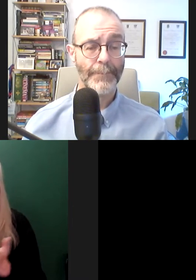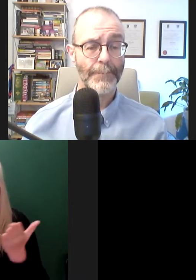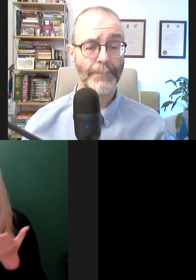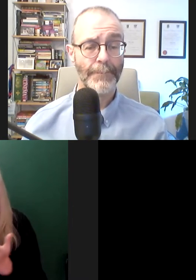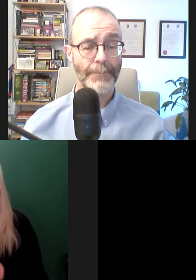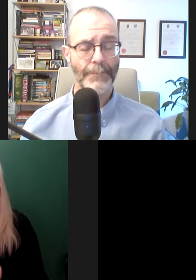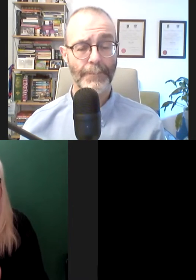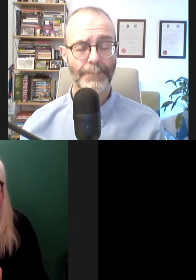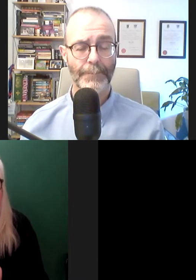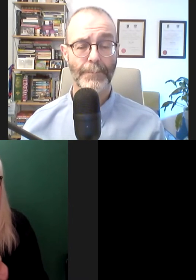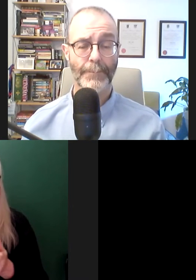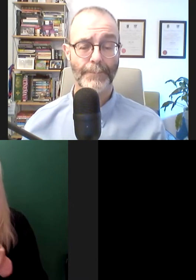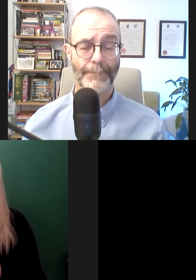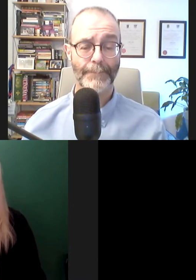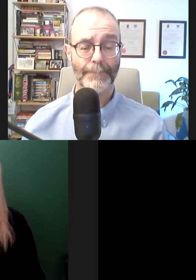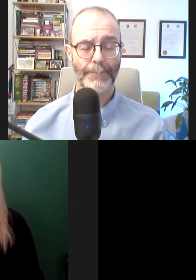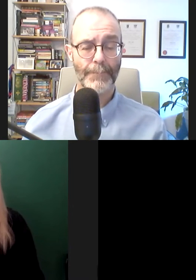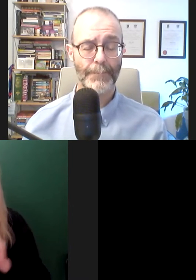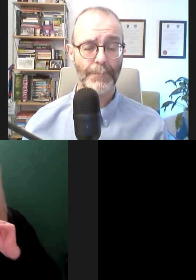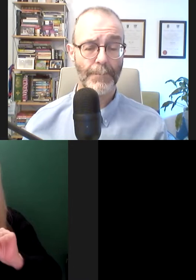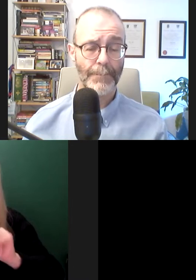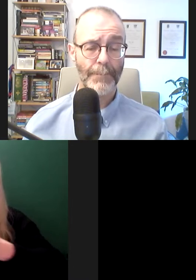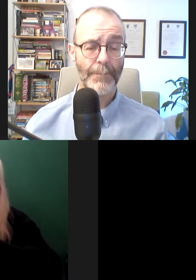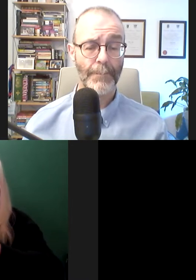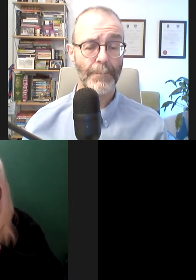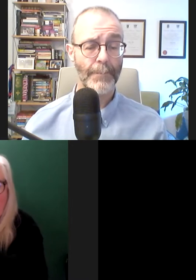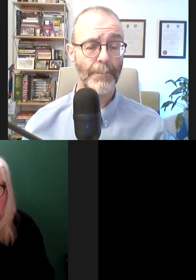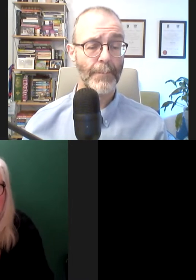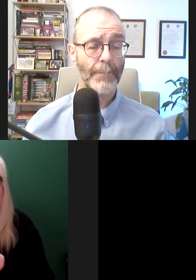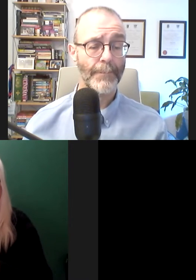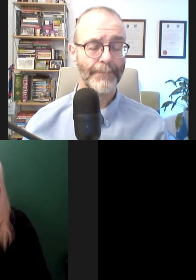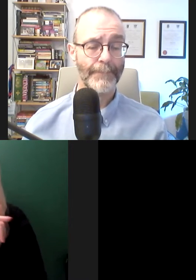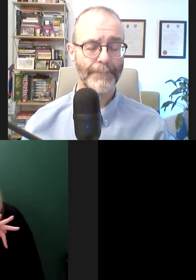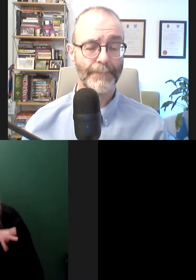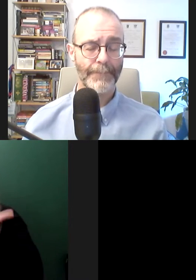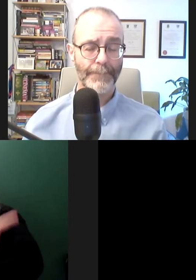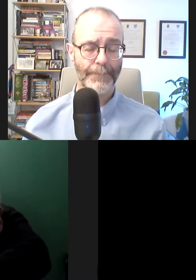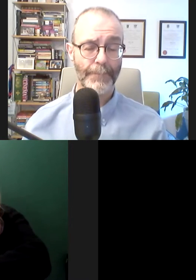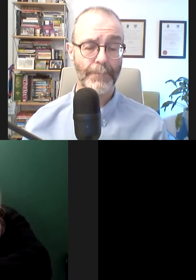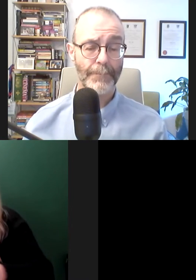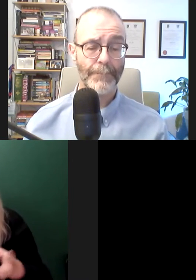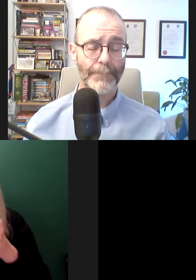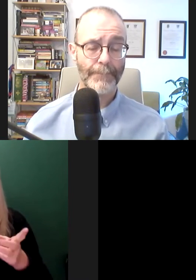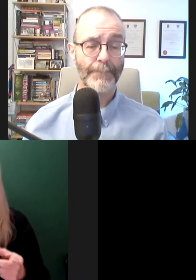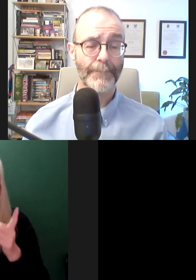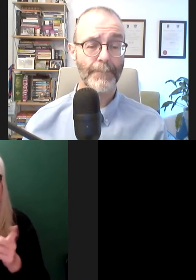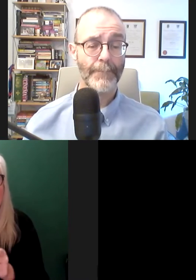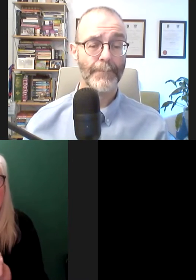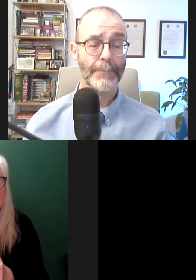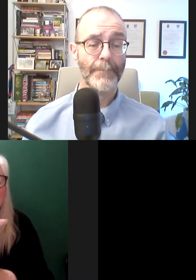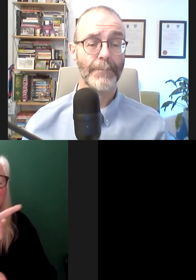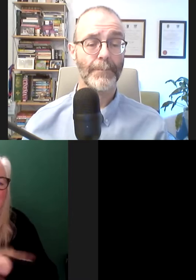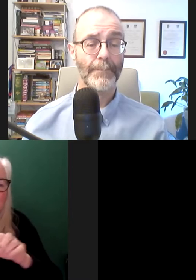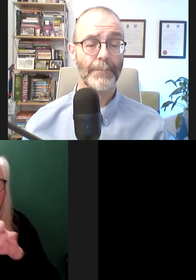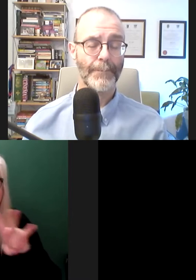the recipient of a doctoral teaching fellowship. He is a disabled person and has worked as a lecturer, disability equality